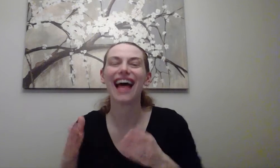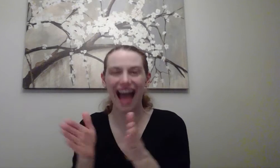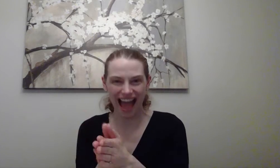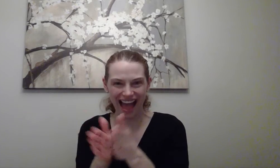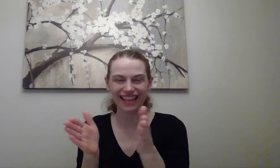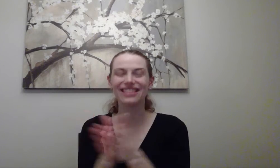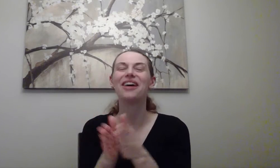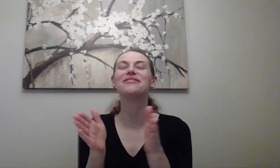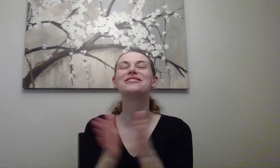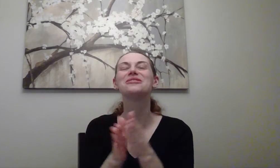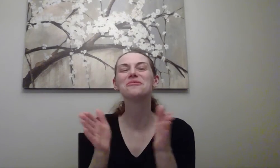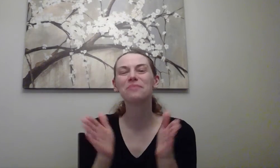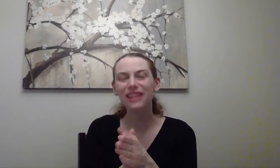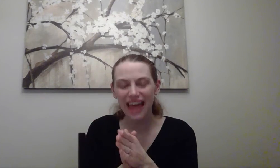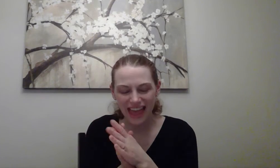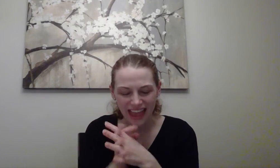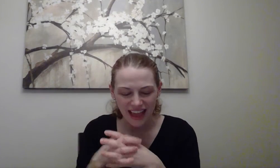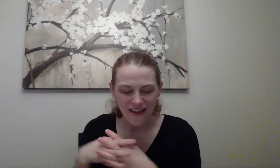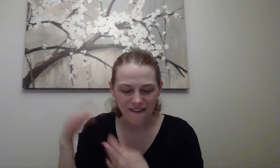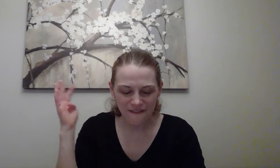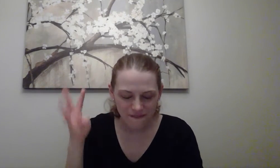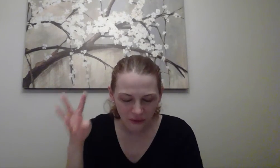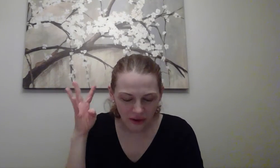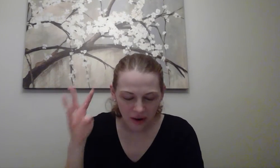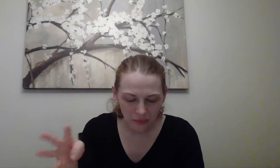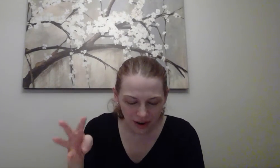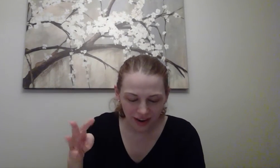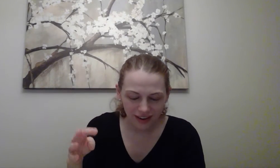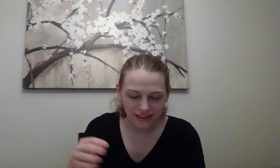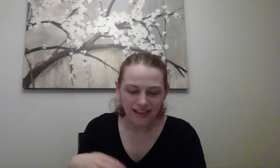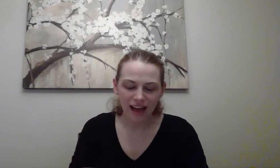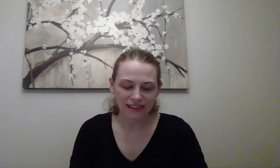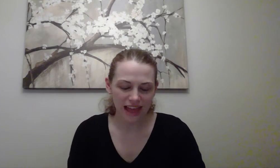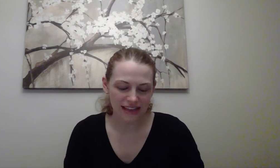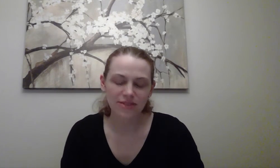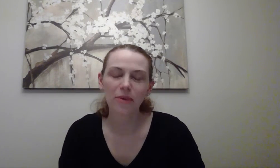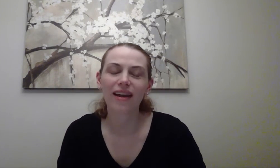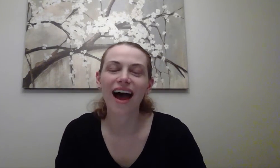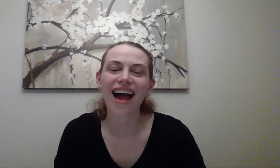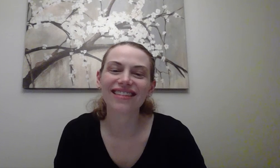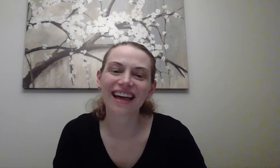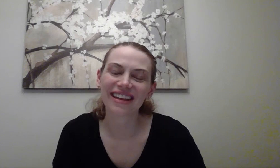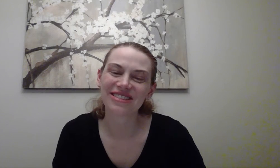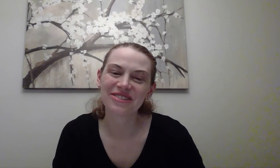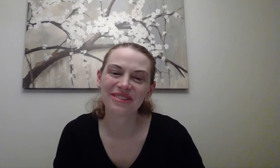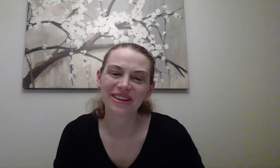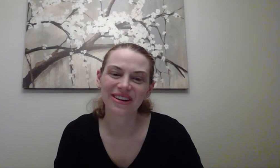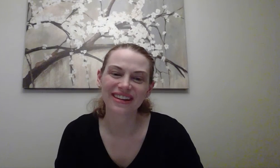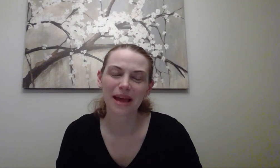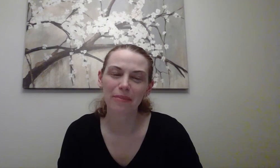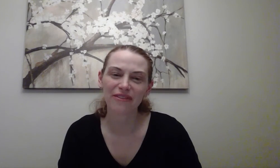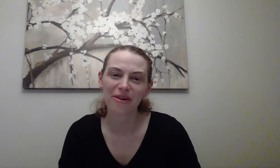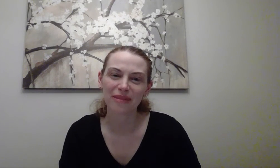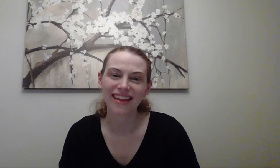I love to play. Four words. Last one. I like to learn. Clap it for me.